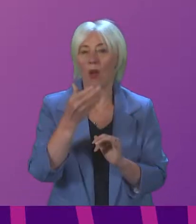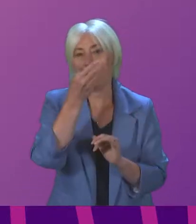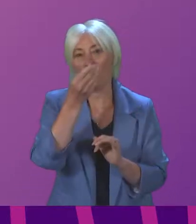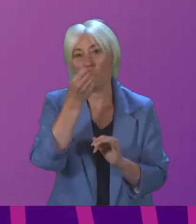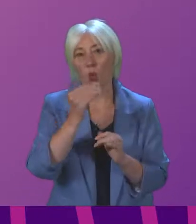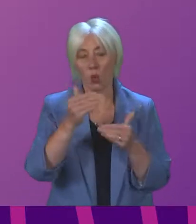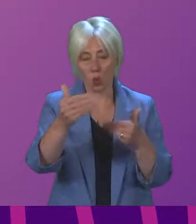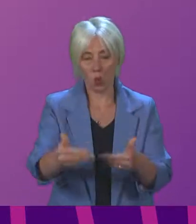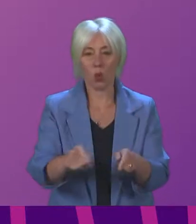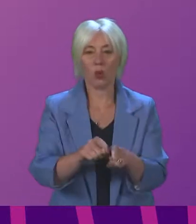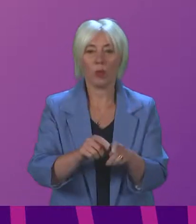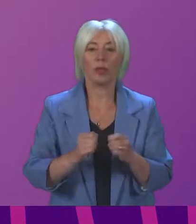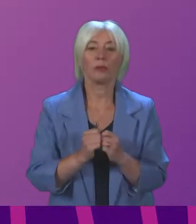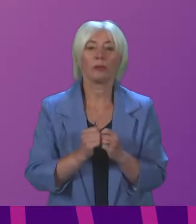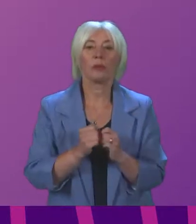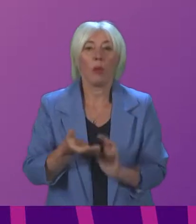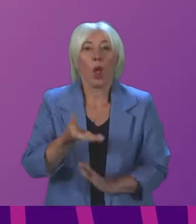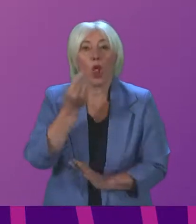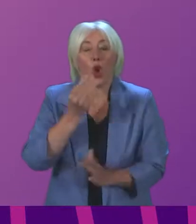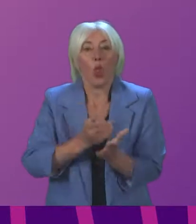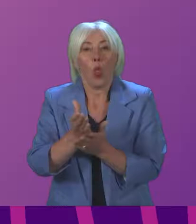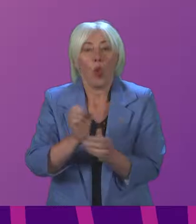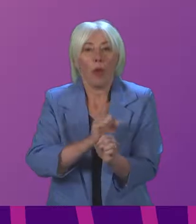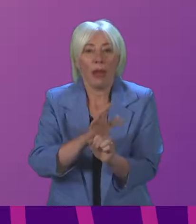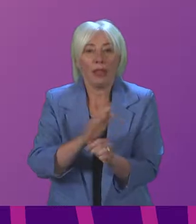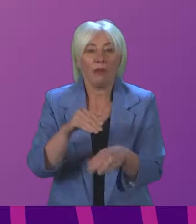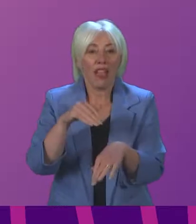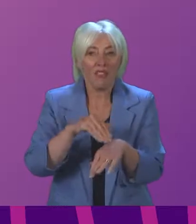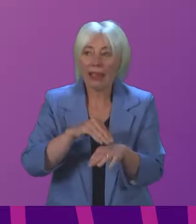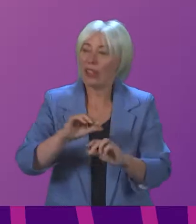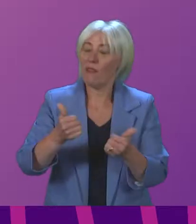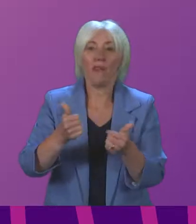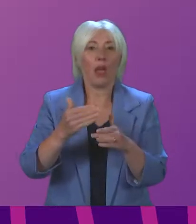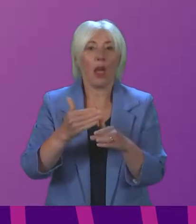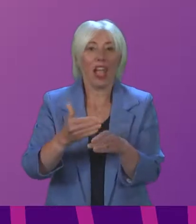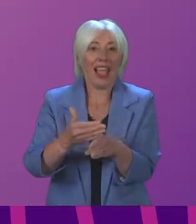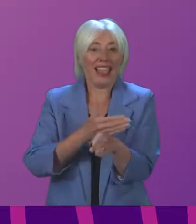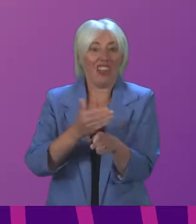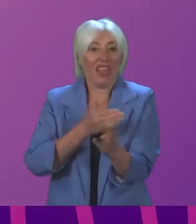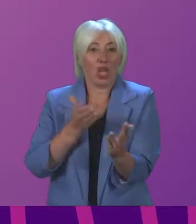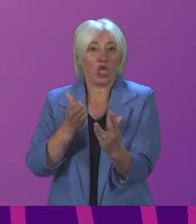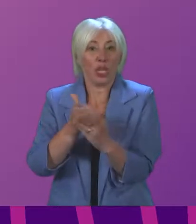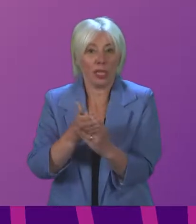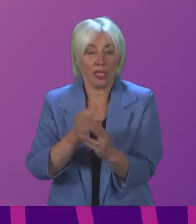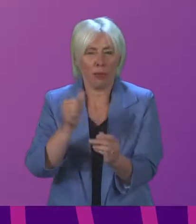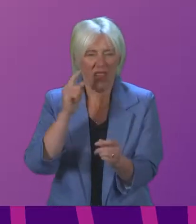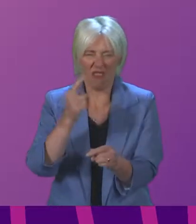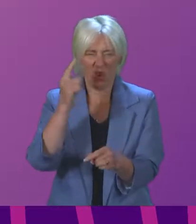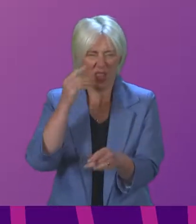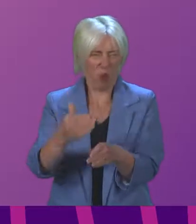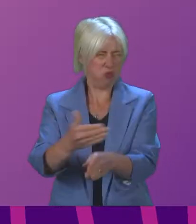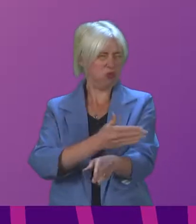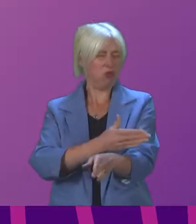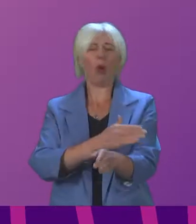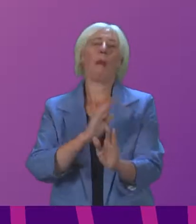We have learnt through this pandemic that effective early interventions, often a lot earlier than might seem obvious at first sight,